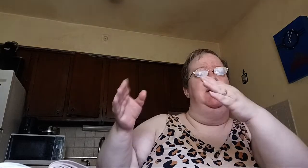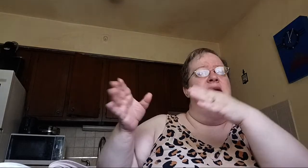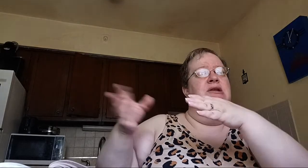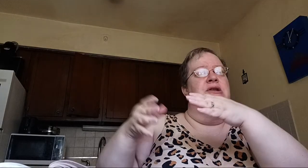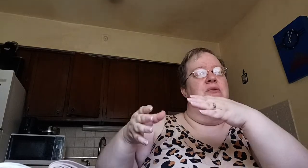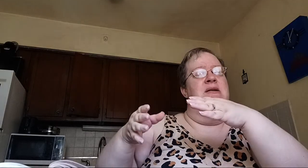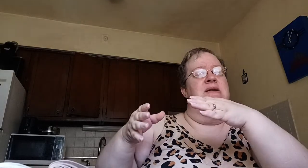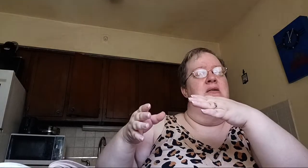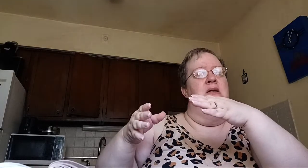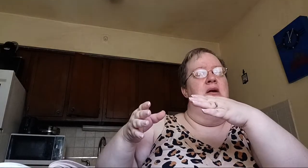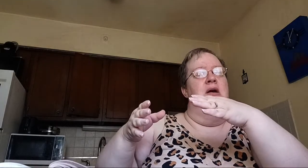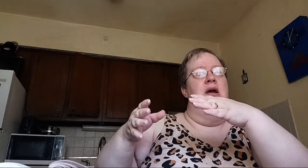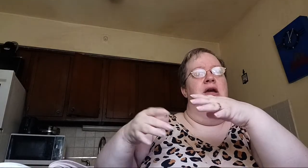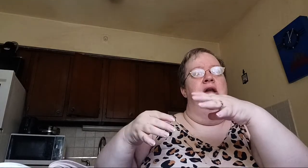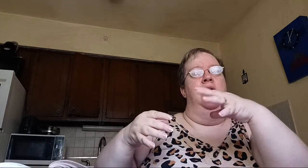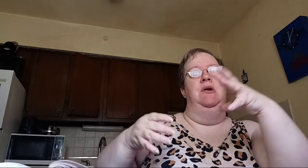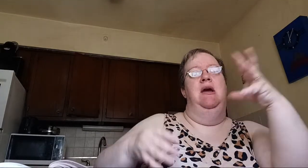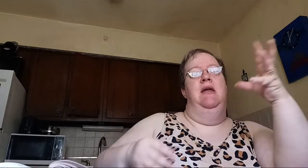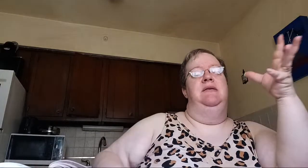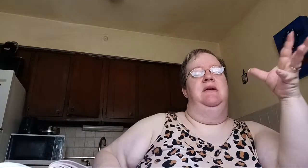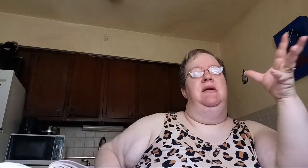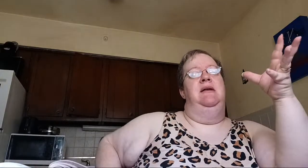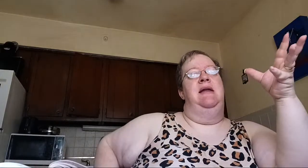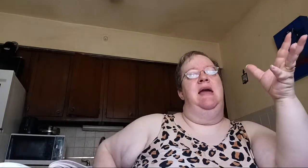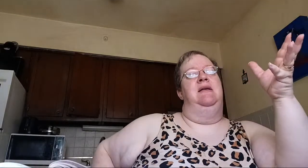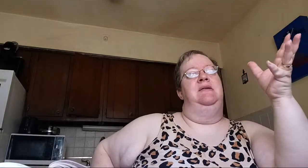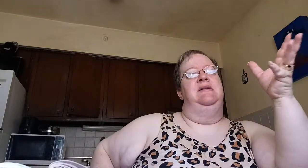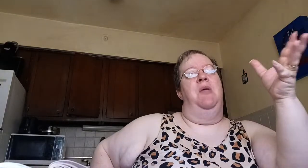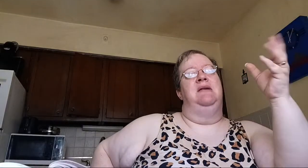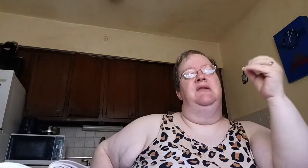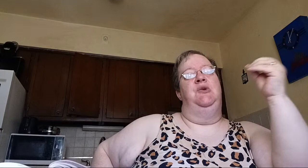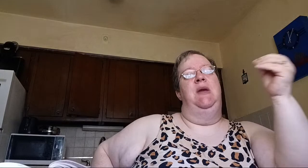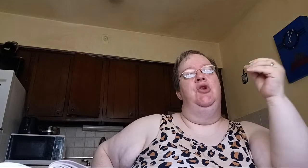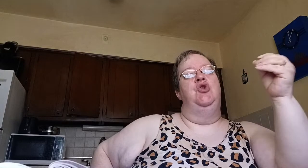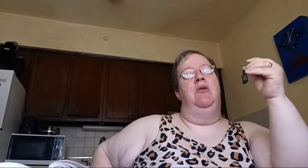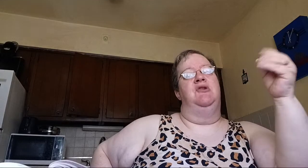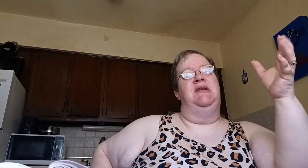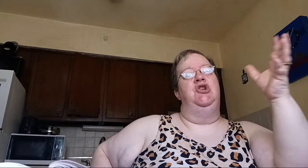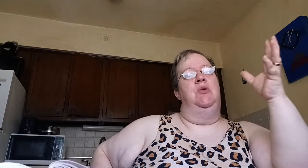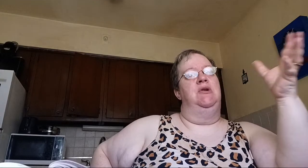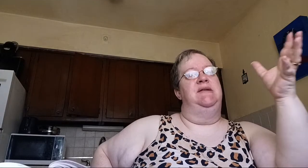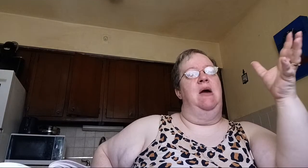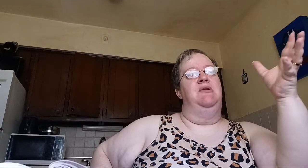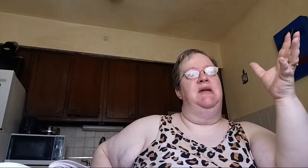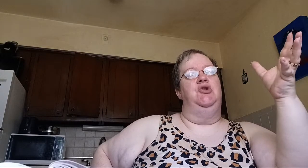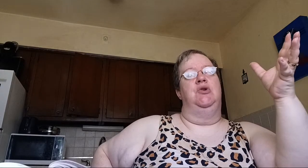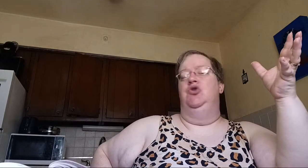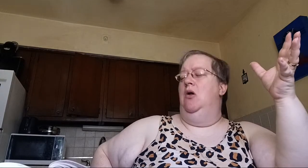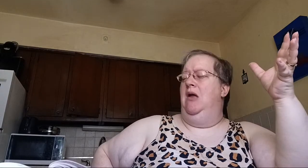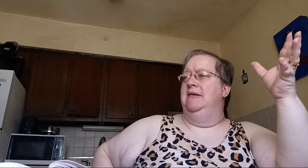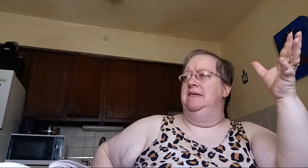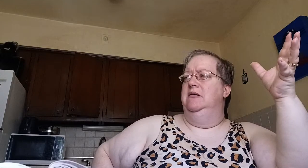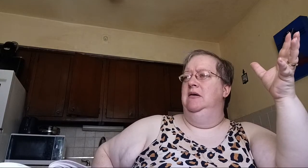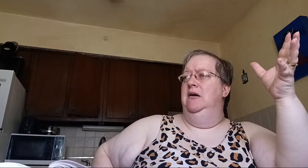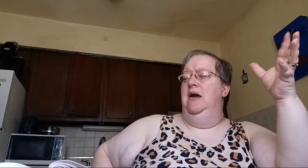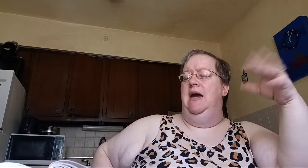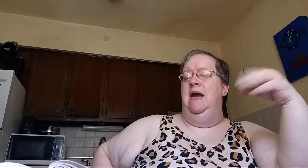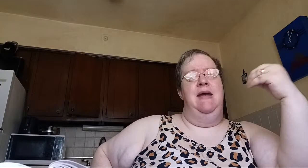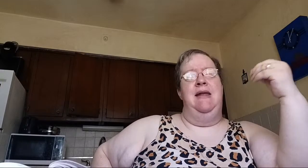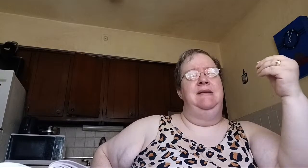need to do this? You know, this blog says, do we control our schedule or does our schedule control us? And that's a